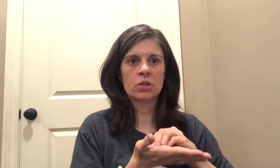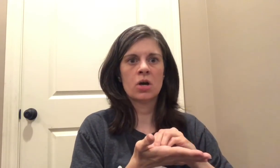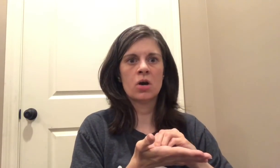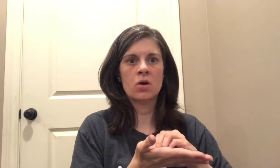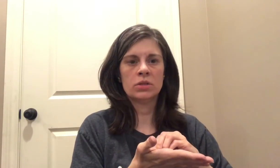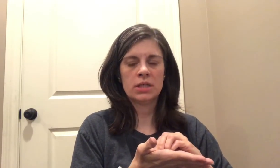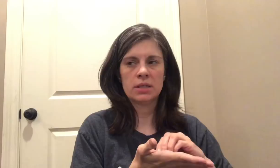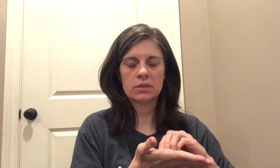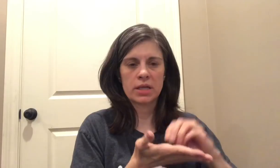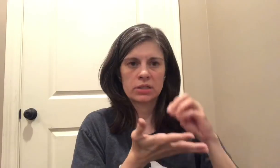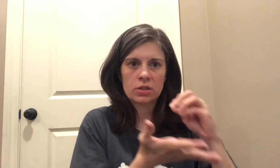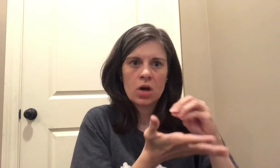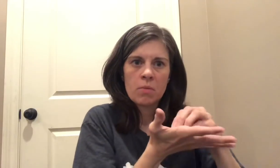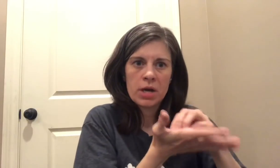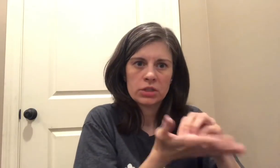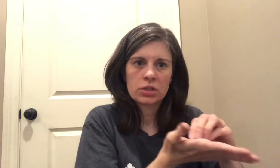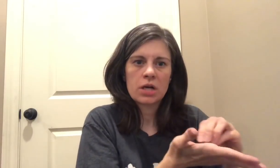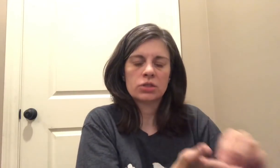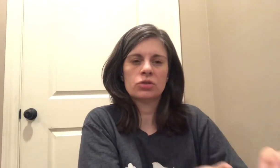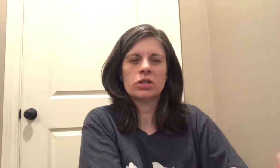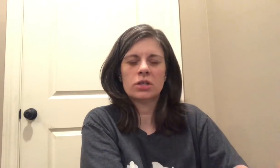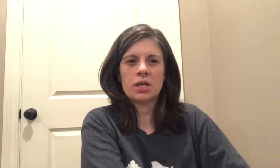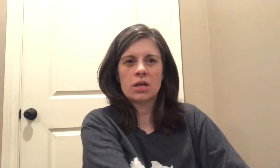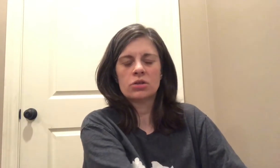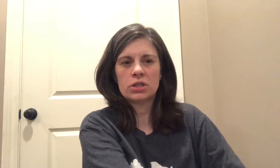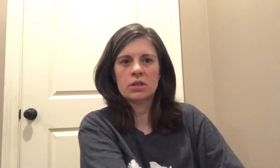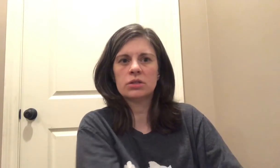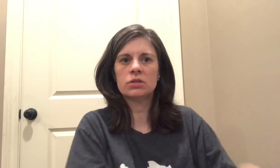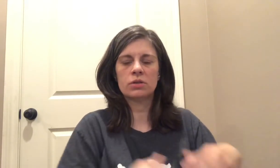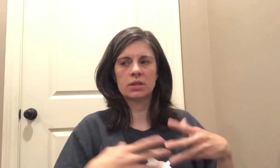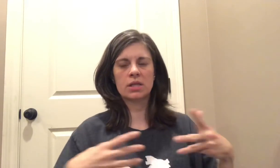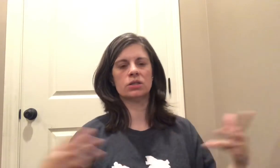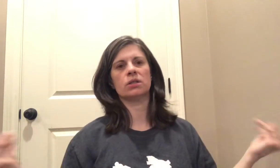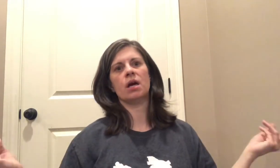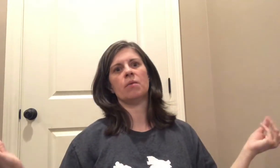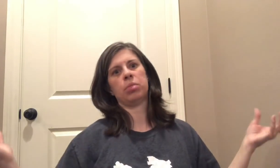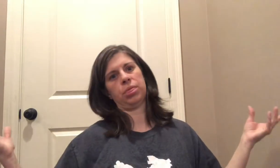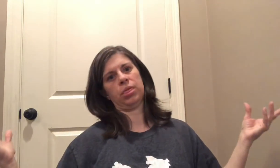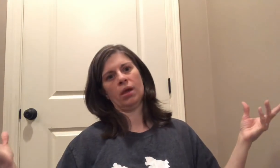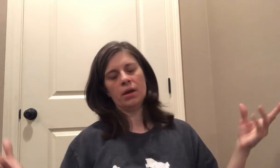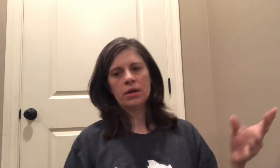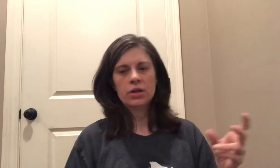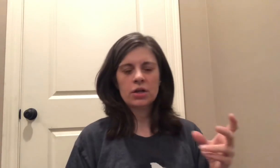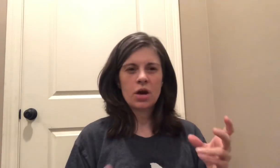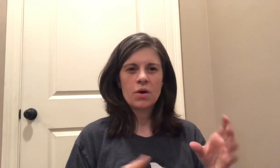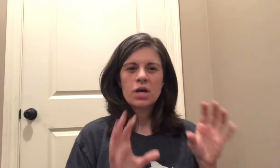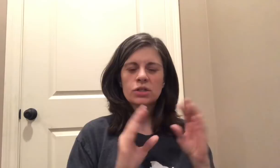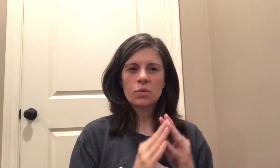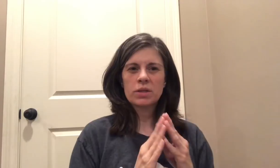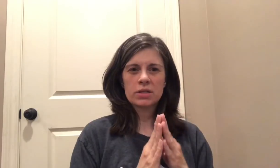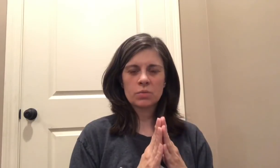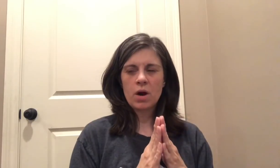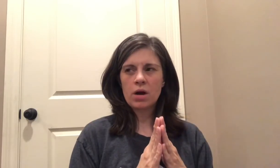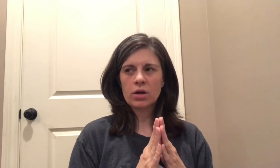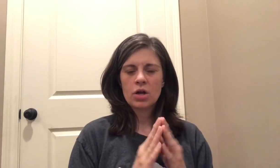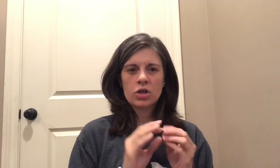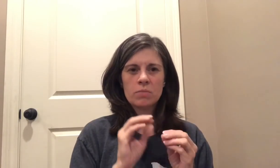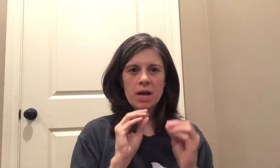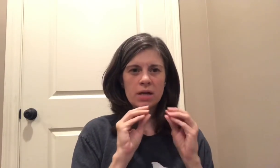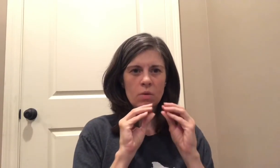so tedious like so much concentration and energy goes into it that they just kind of you know so with his work you might get